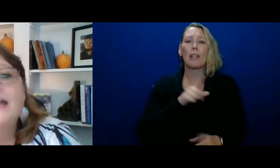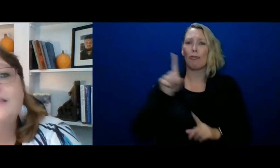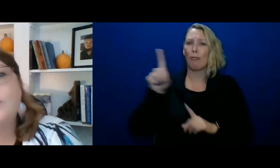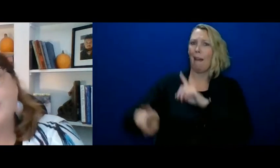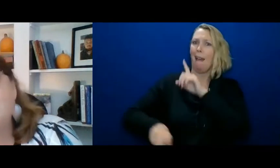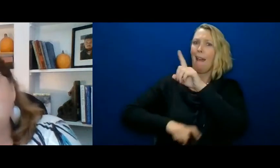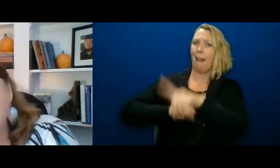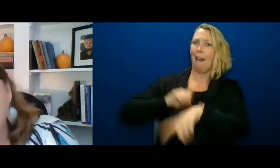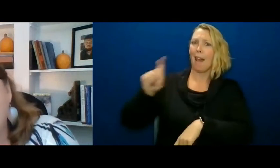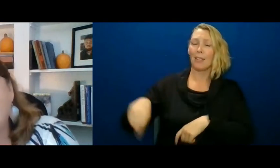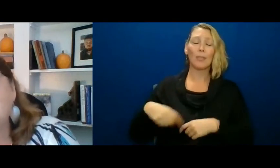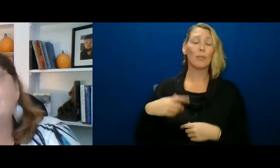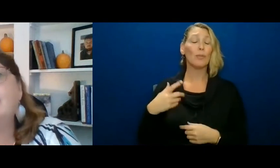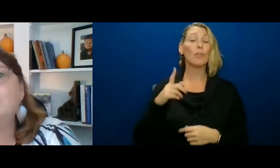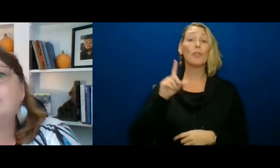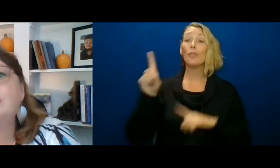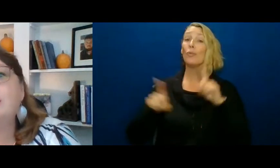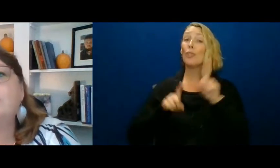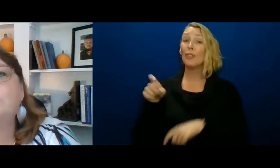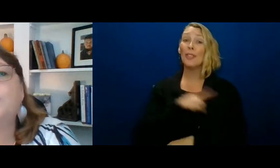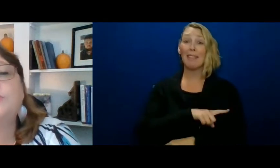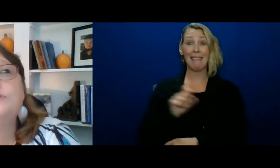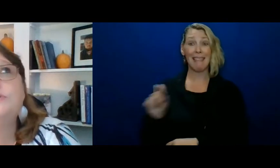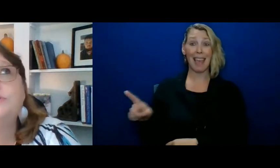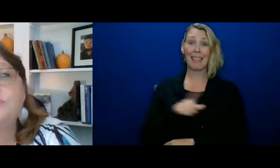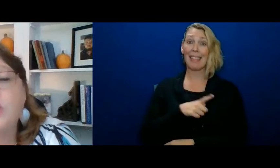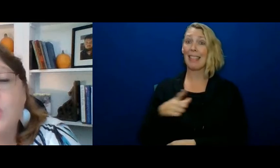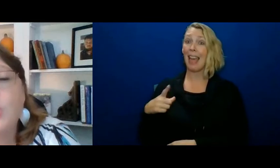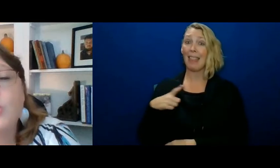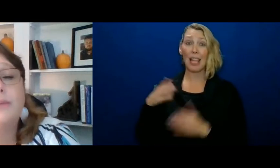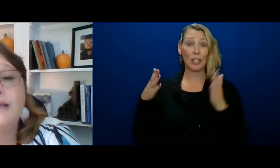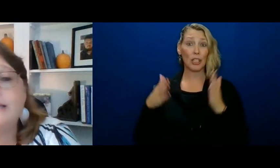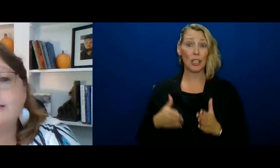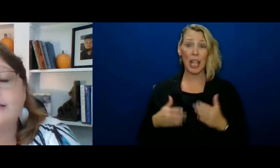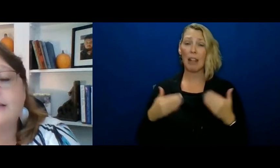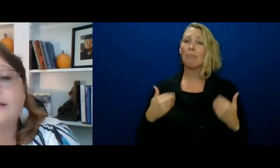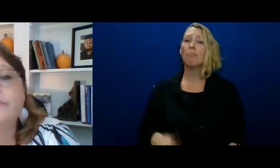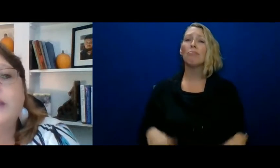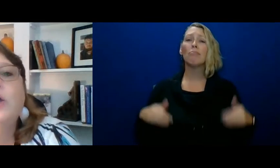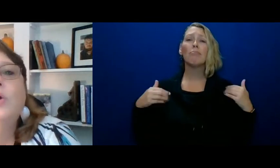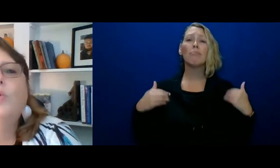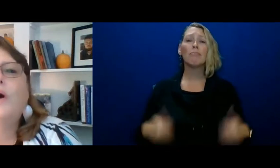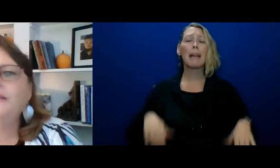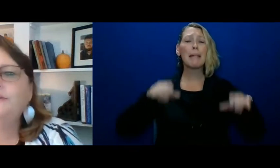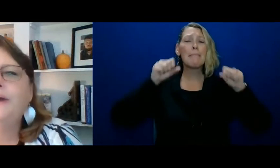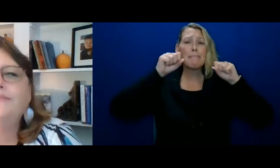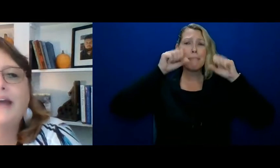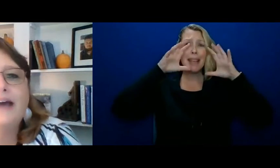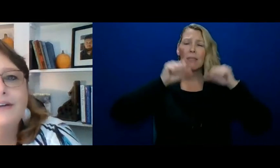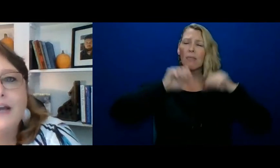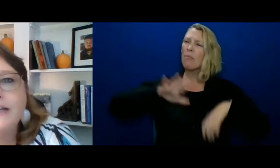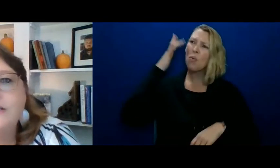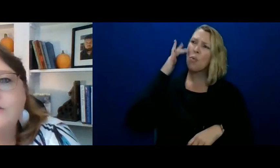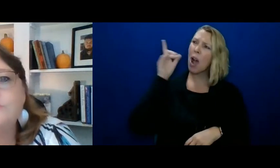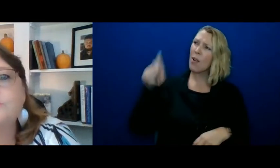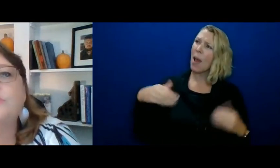and the questions that they asked the legislators were so amazing why do you have to have an IQ score